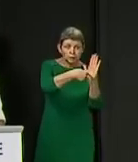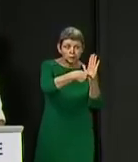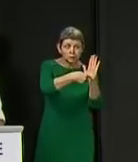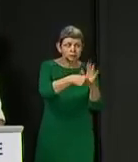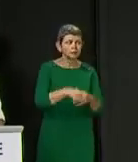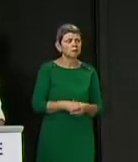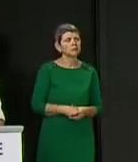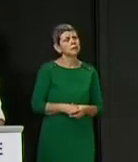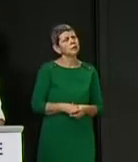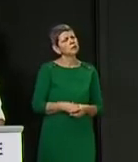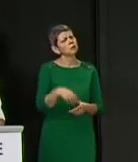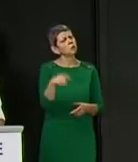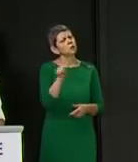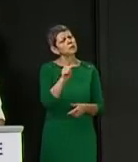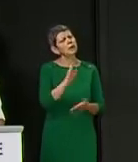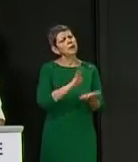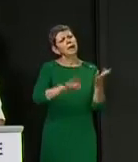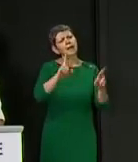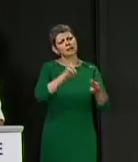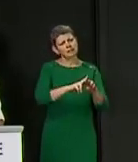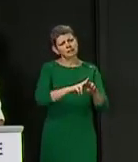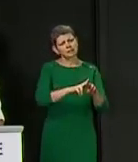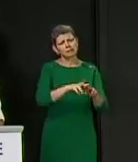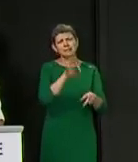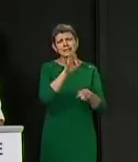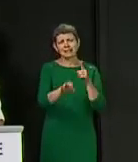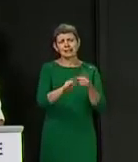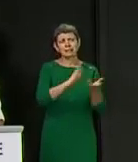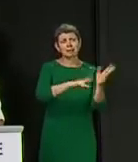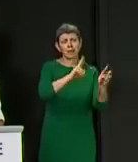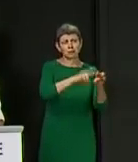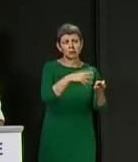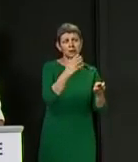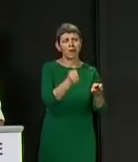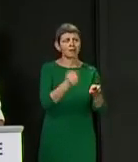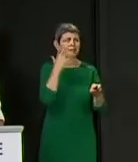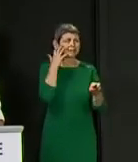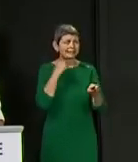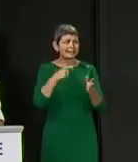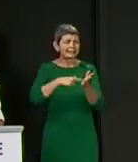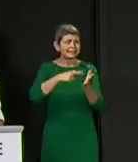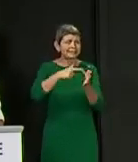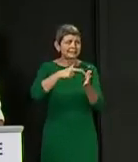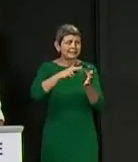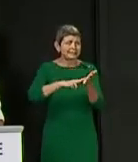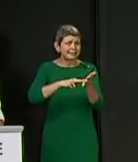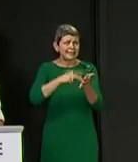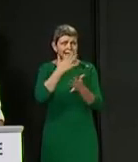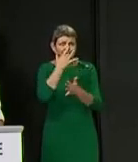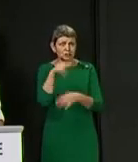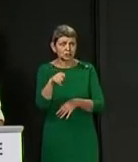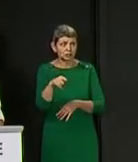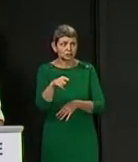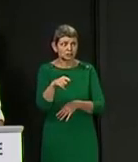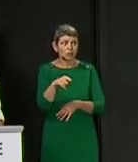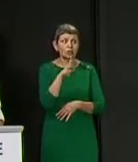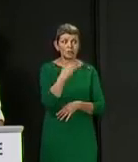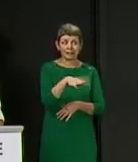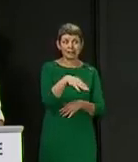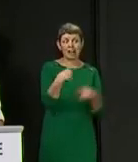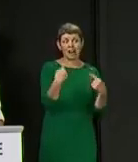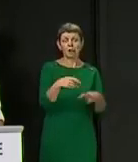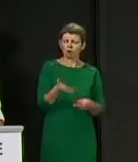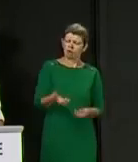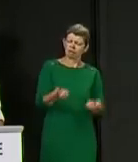say to parents particularly of teenagers who are allowing their children to socialise in large groups or even